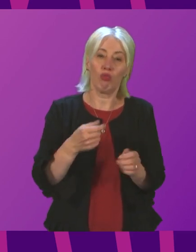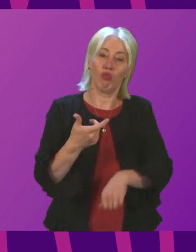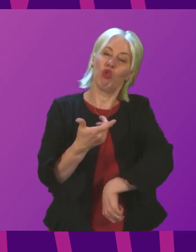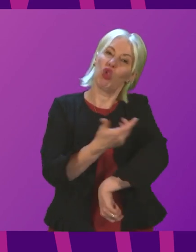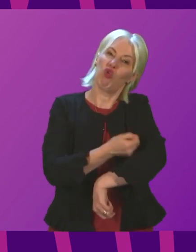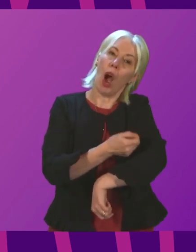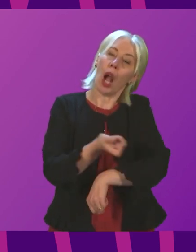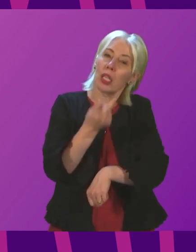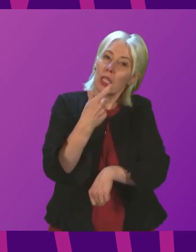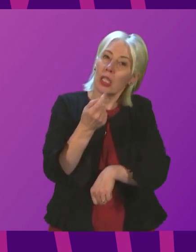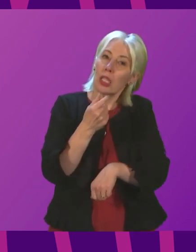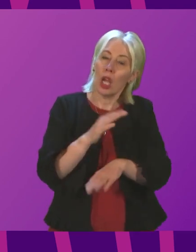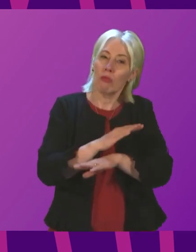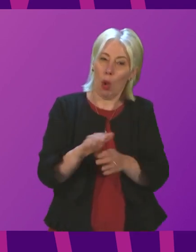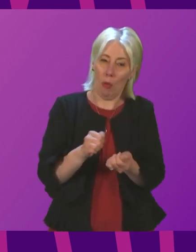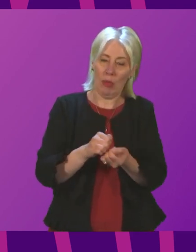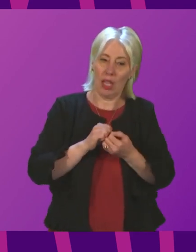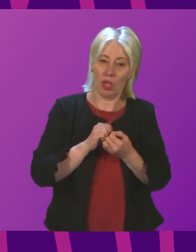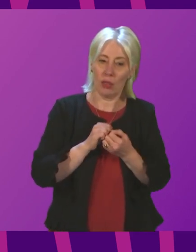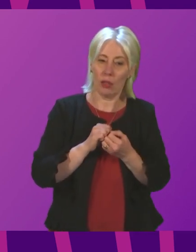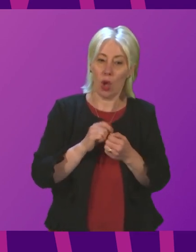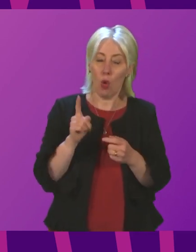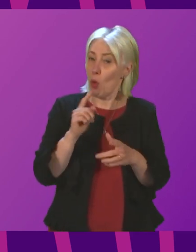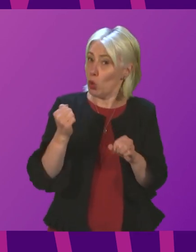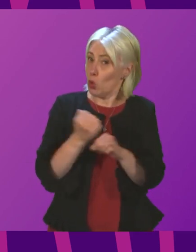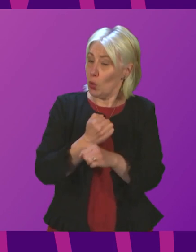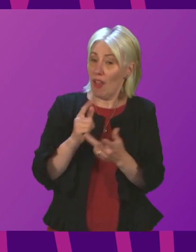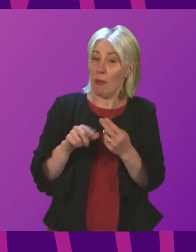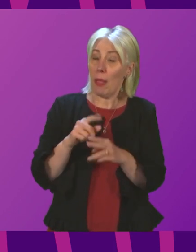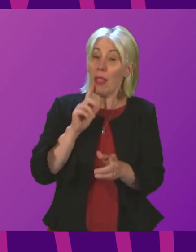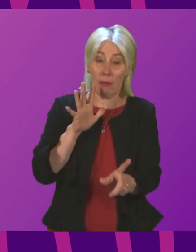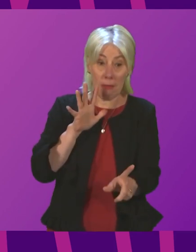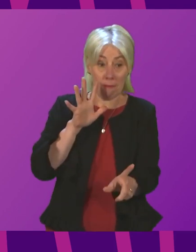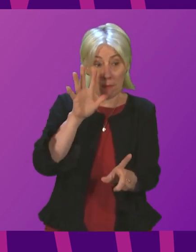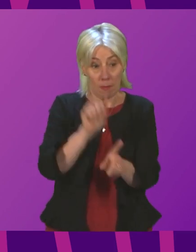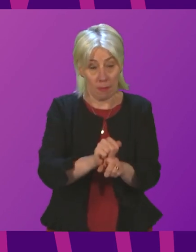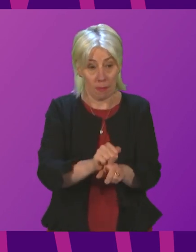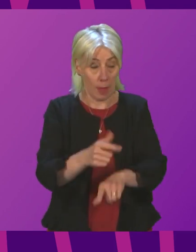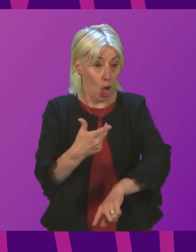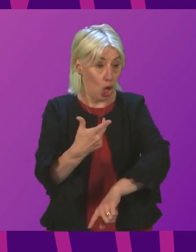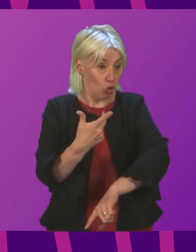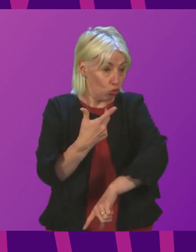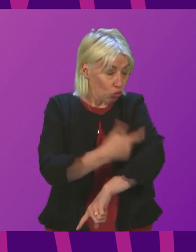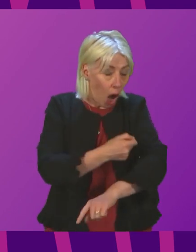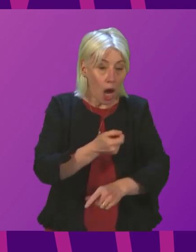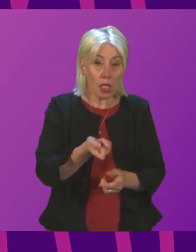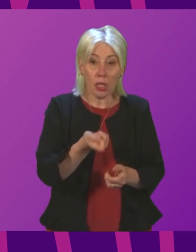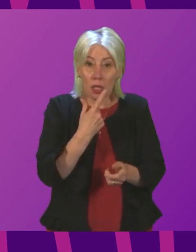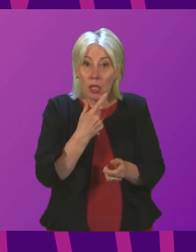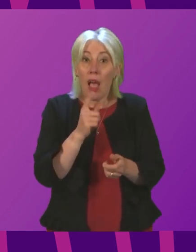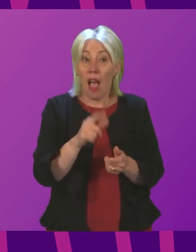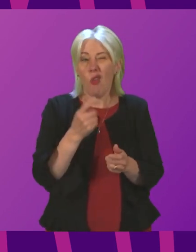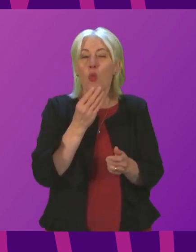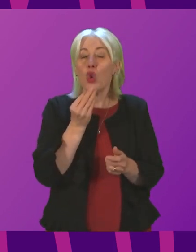calls for an exemption to this policy for those caught with drugs intended for the purpose of spiking? Cabinet